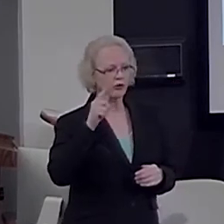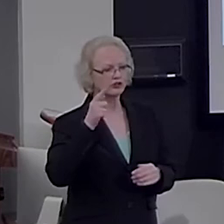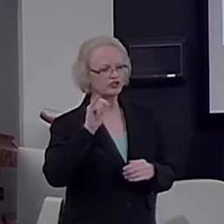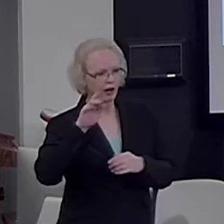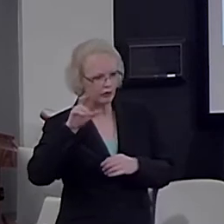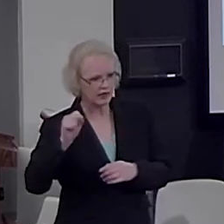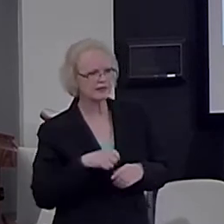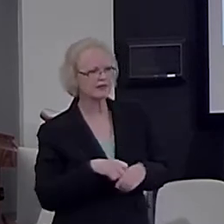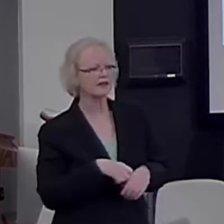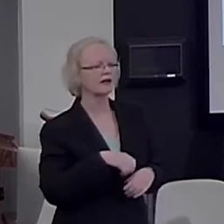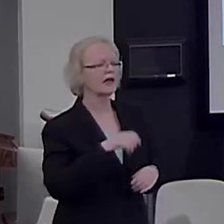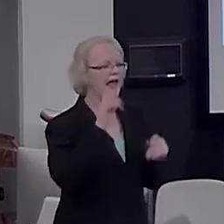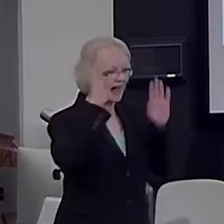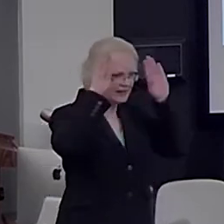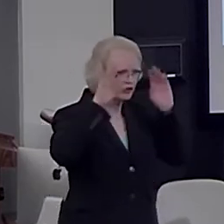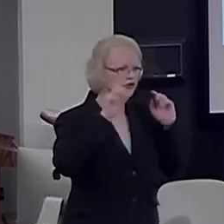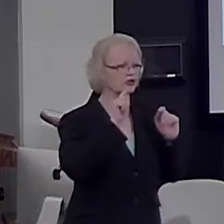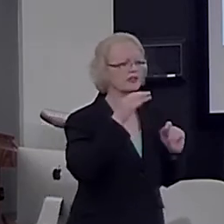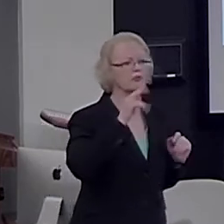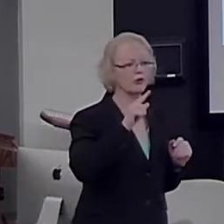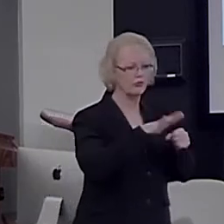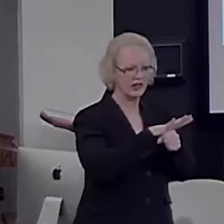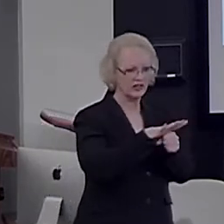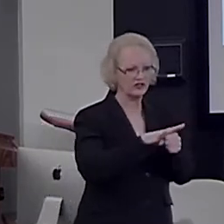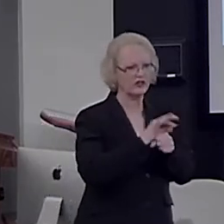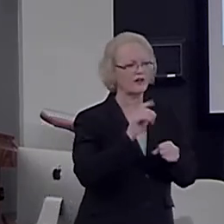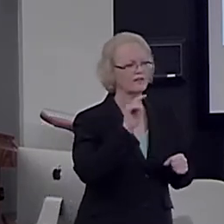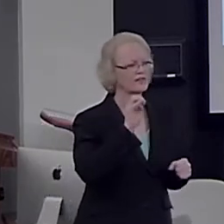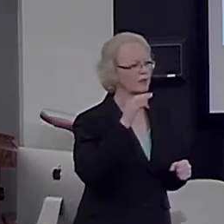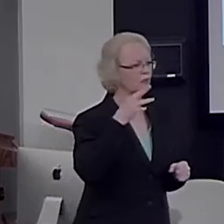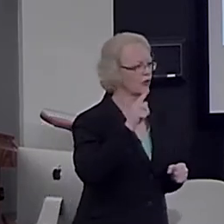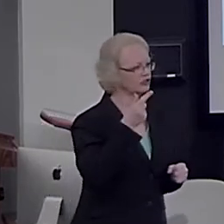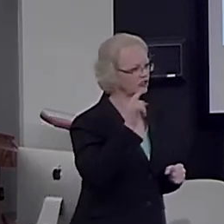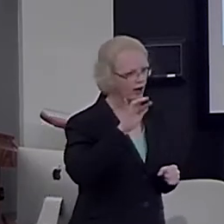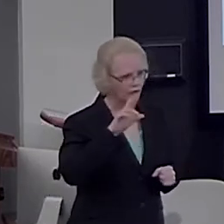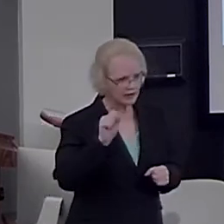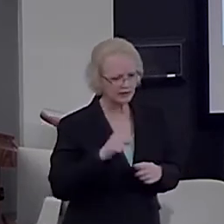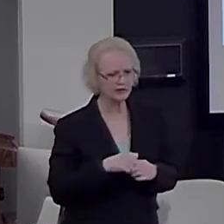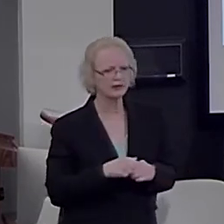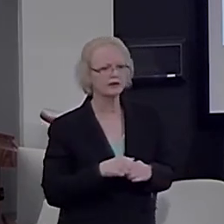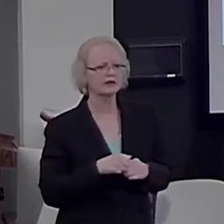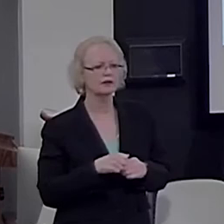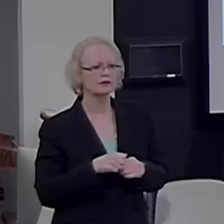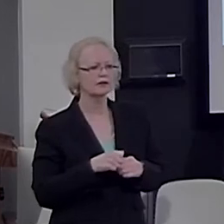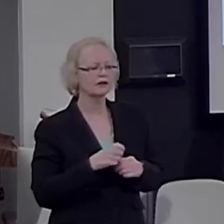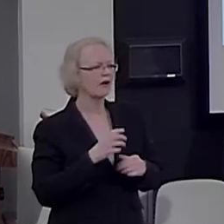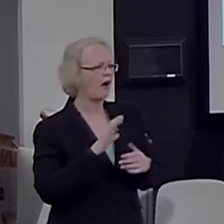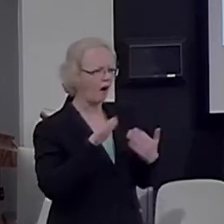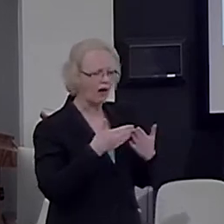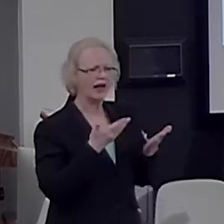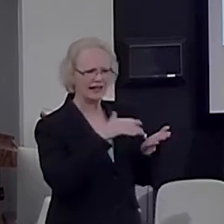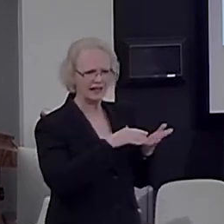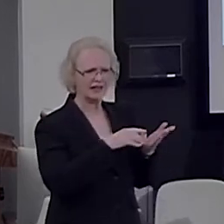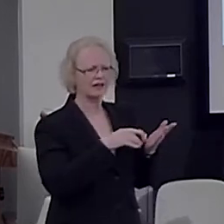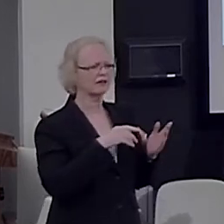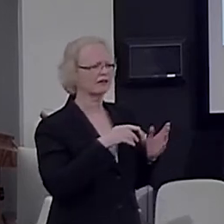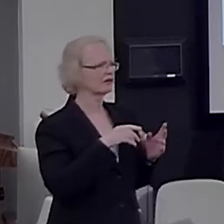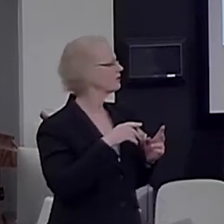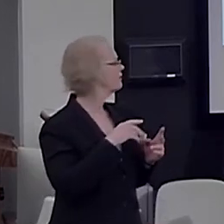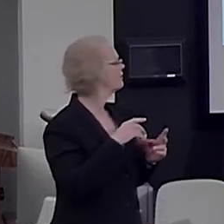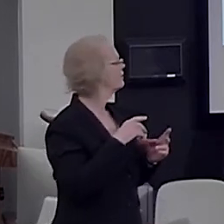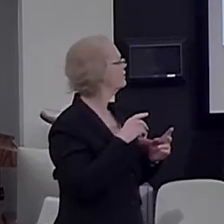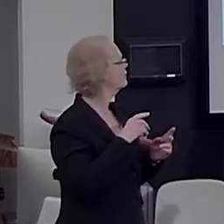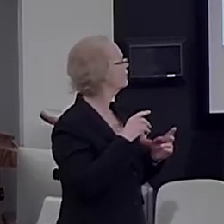temporal regions of the middle temporal gyrus and temporal pole here, bilateral again. And these very, very mesial frontal